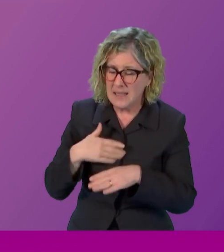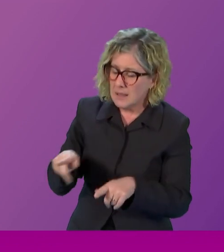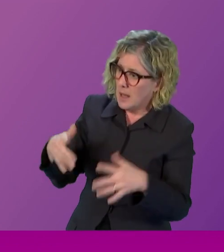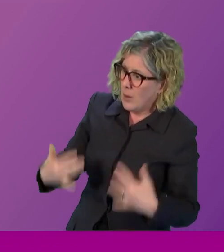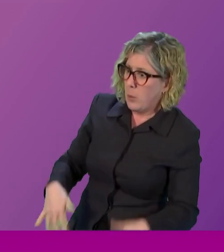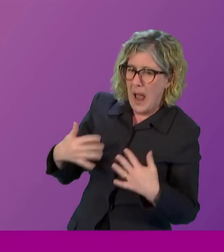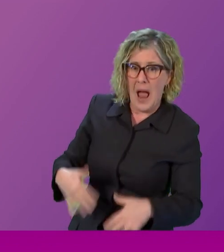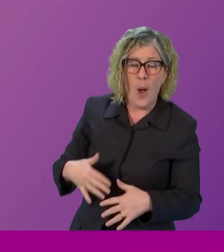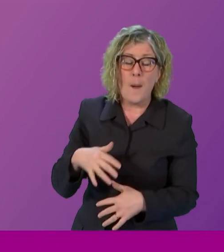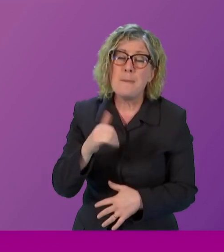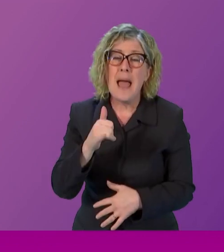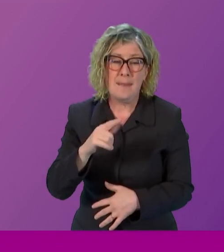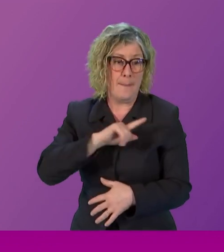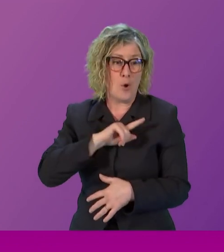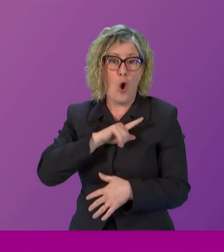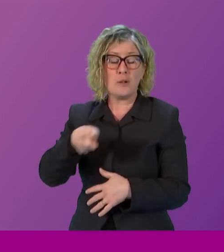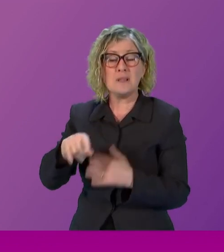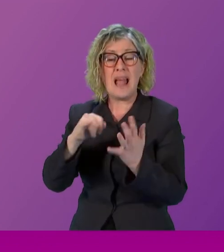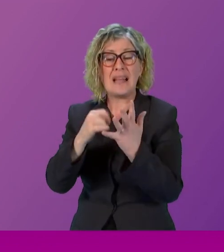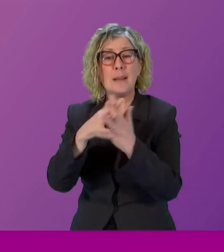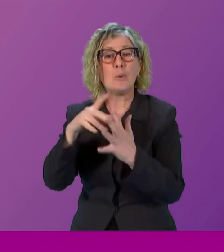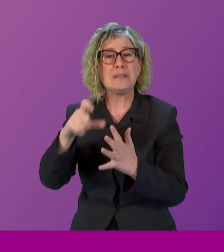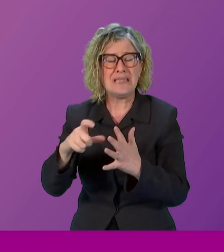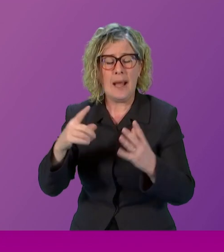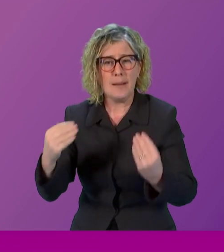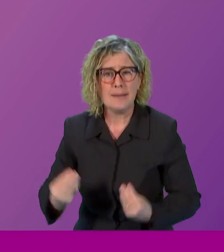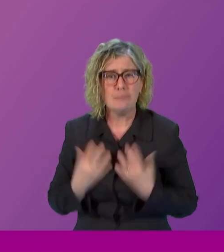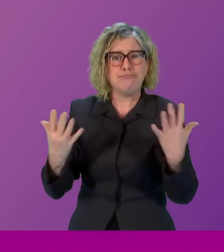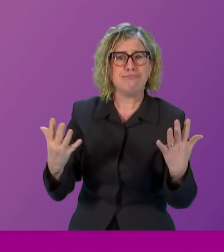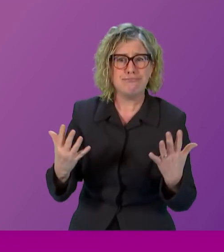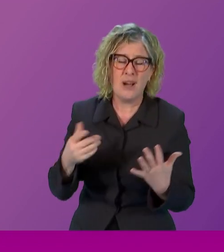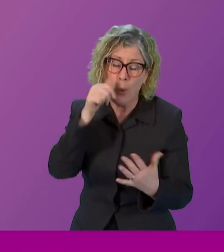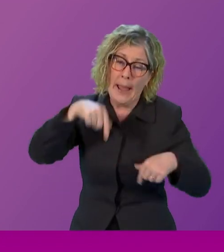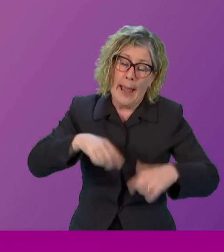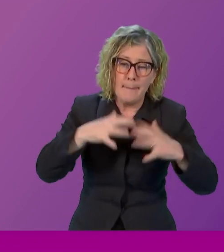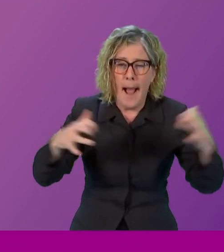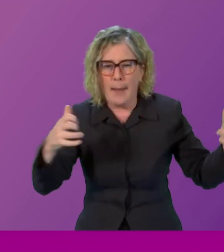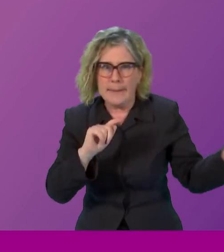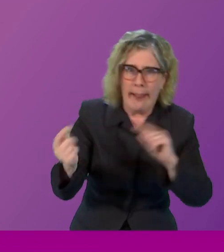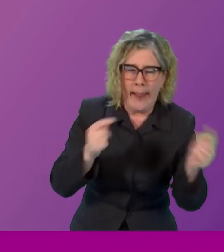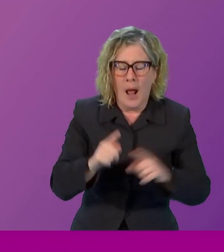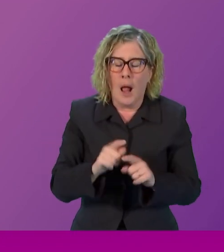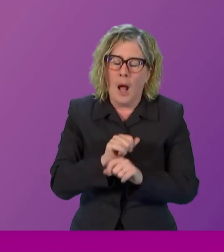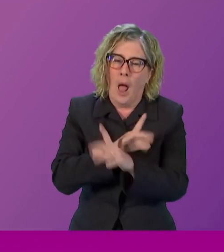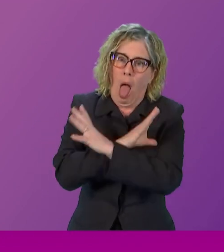recharges you with energy in a way that normal days in this parliamentary chamber don't but mainly it is a tribute to your